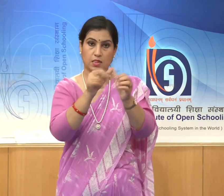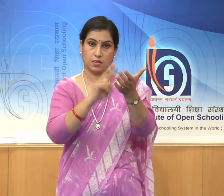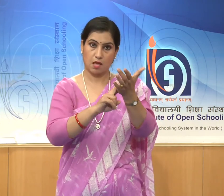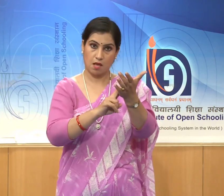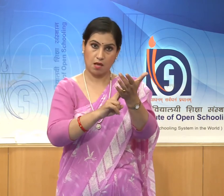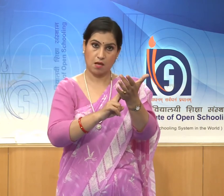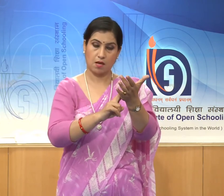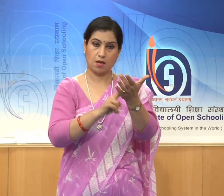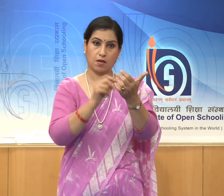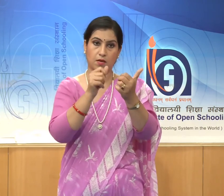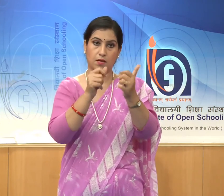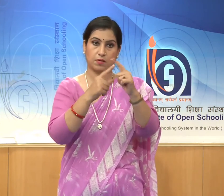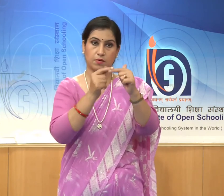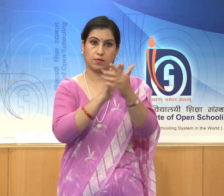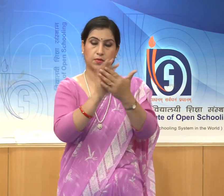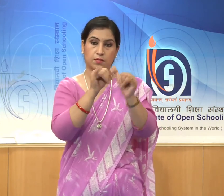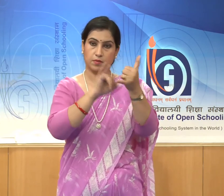Orjunas Penans,